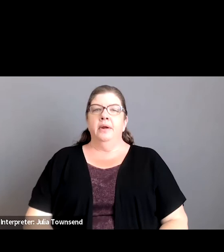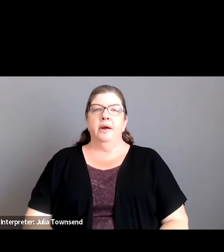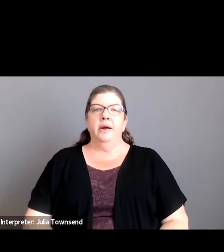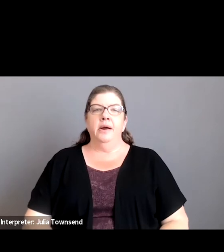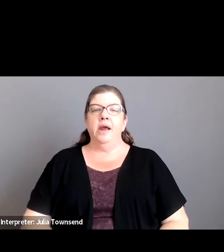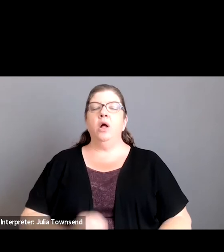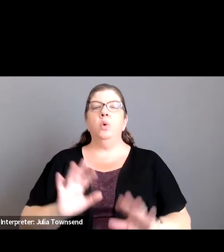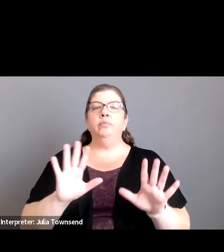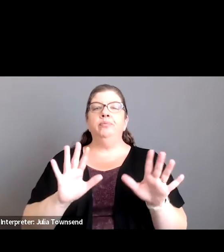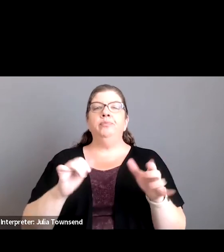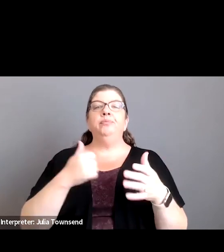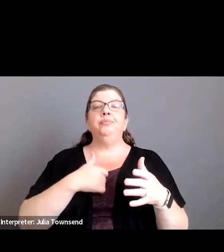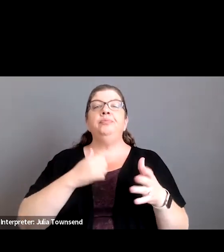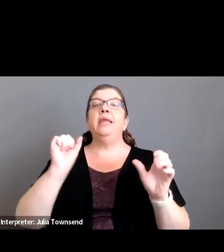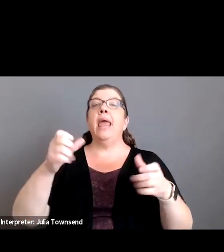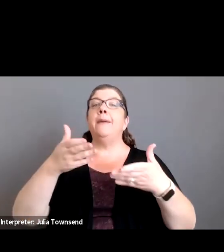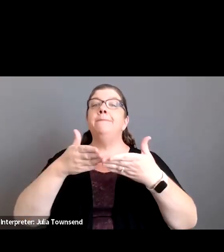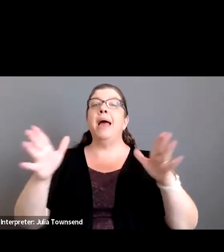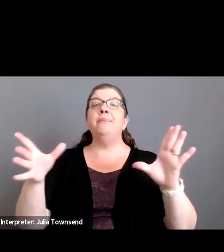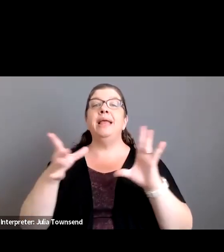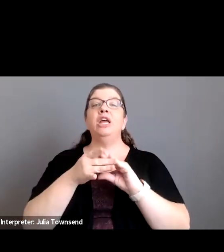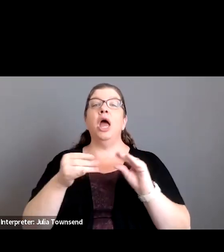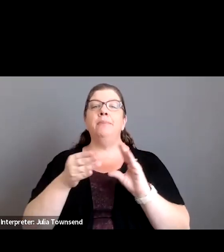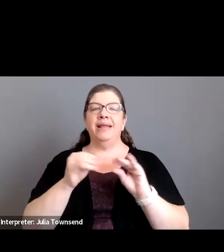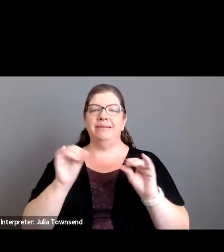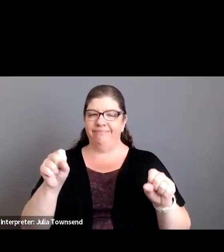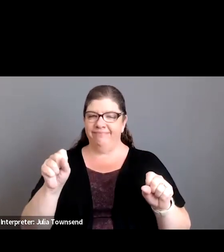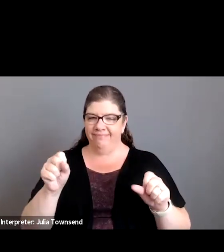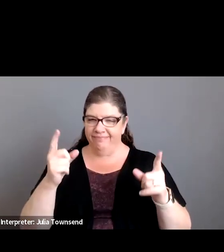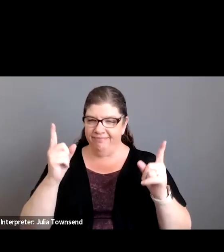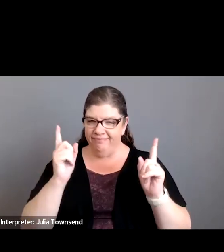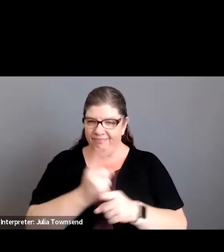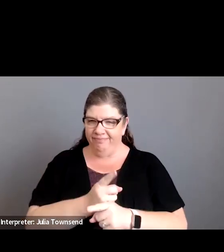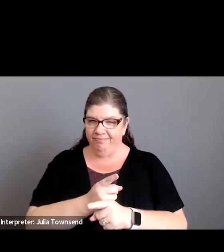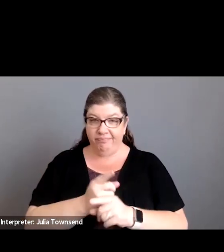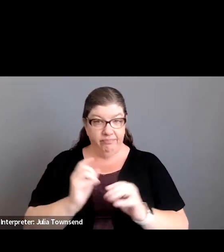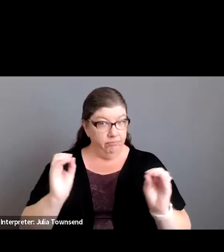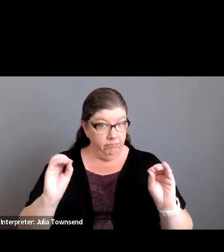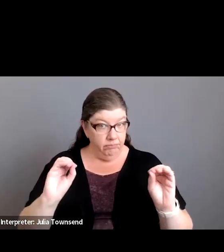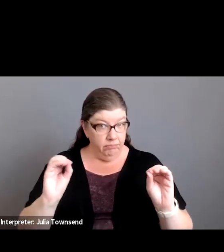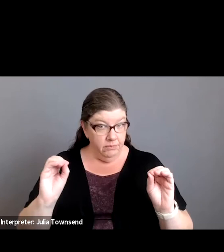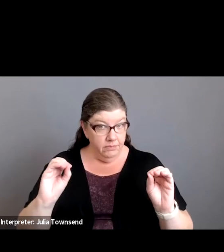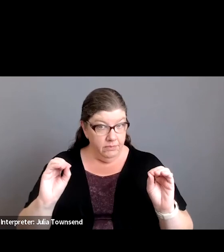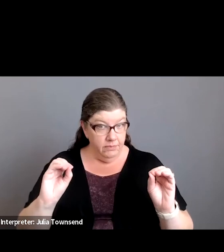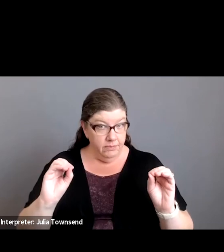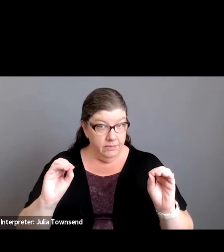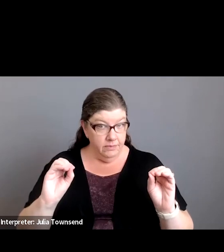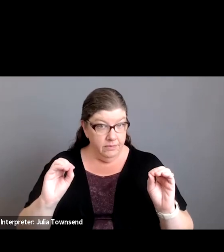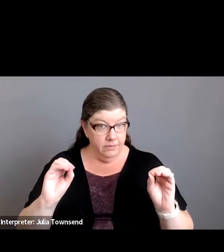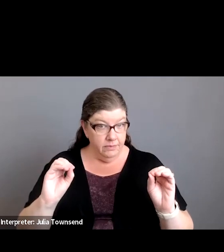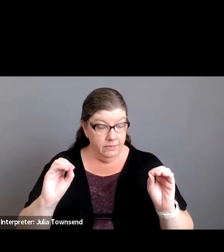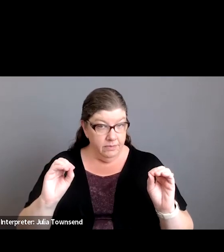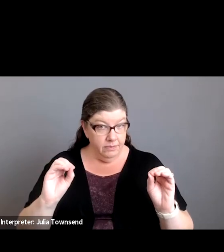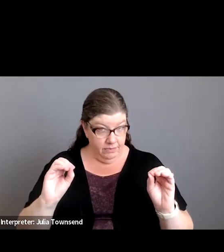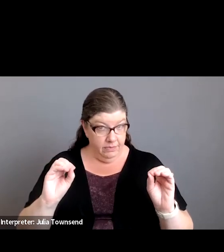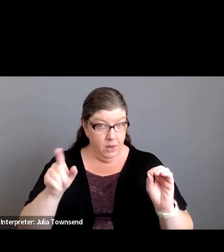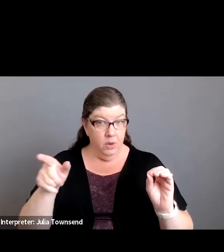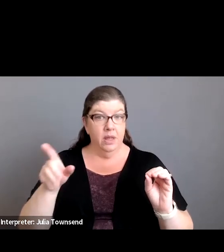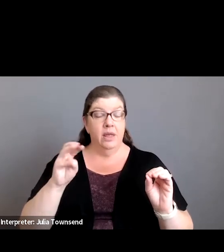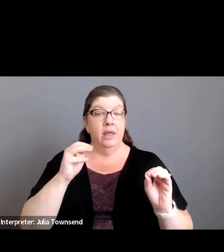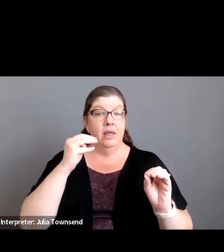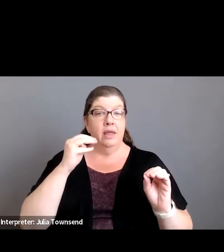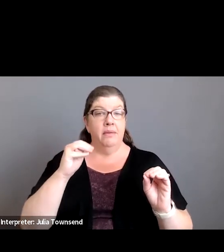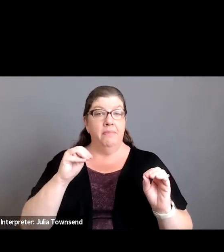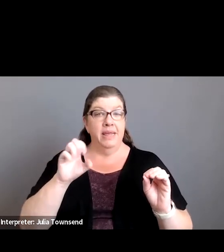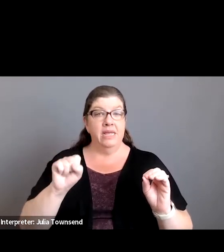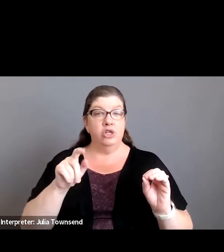so sorry um yes public comment okay um there is none um is what mr hugh